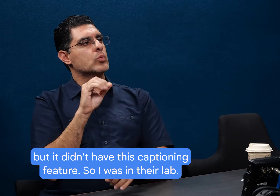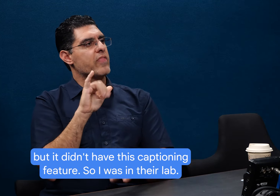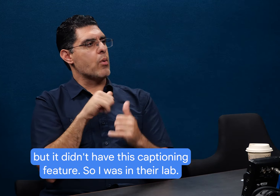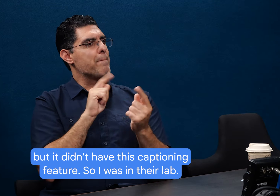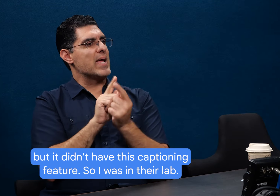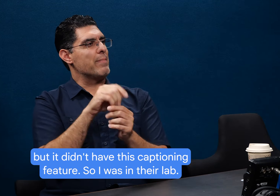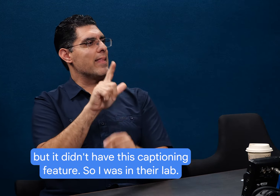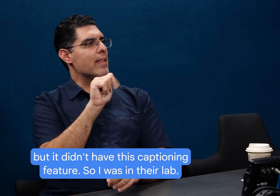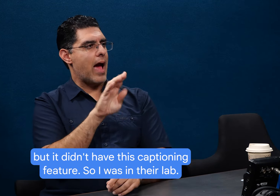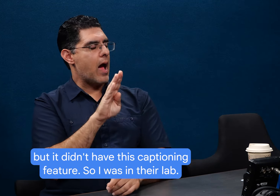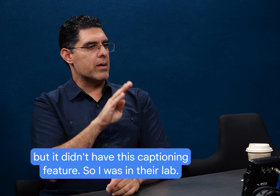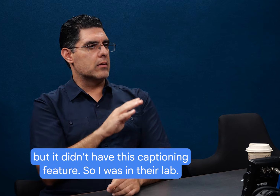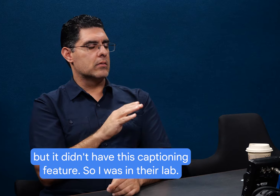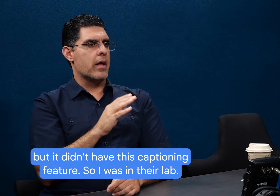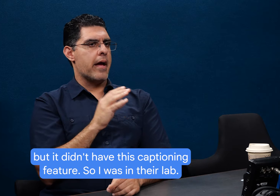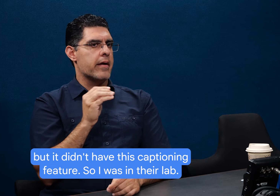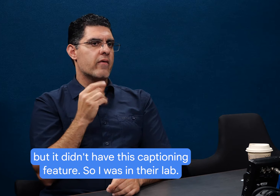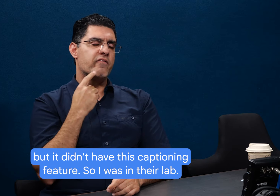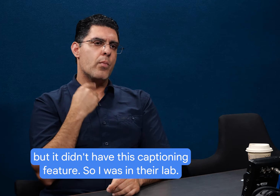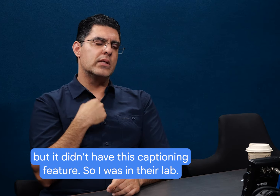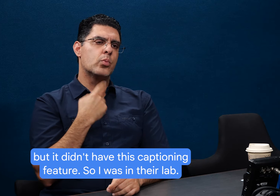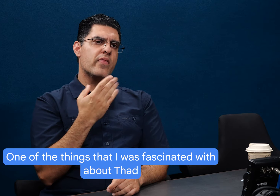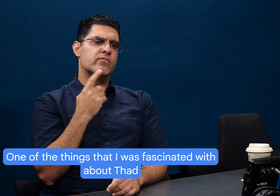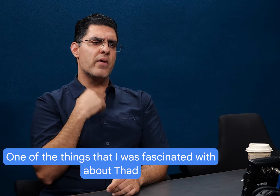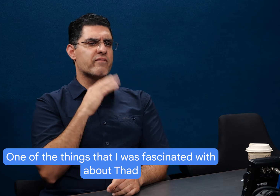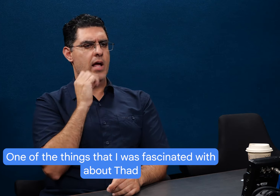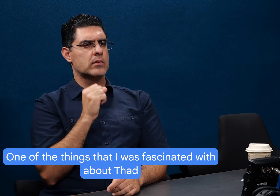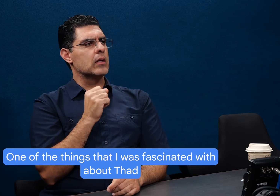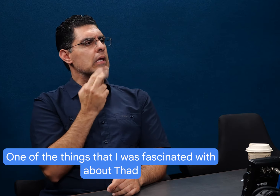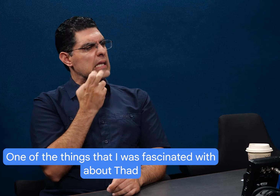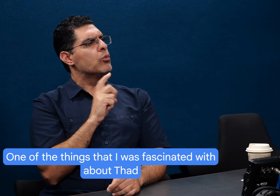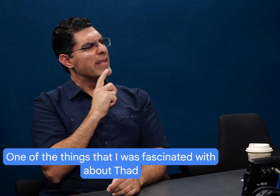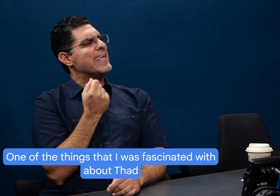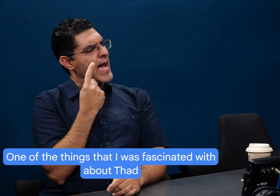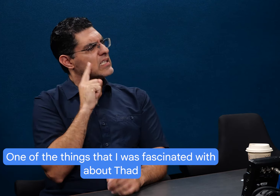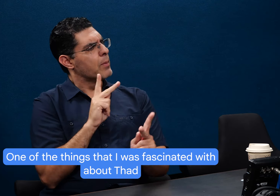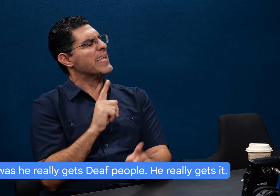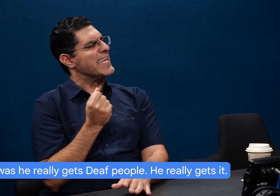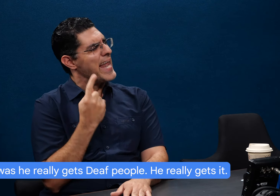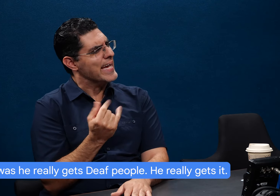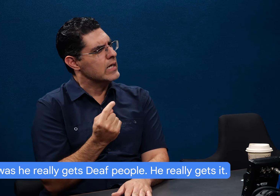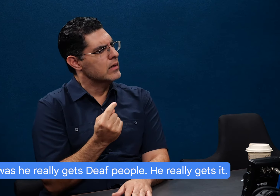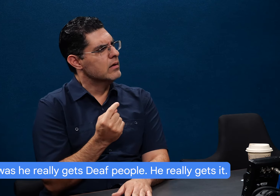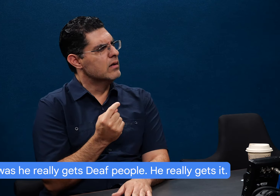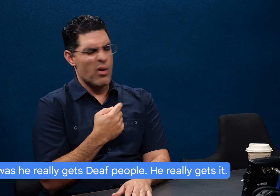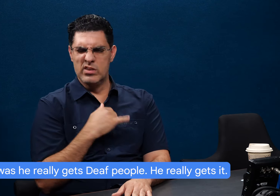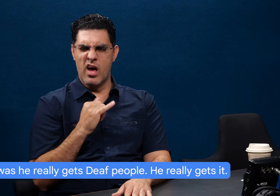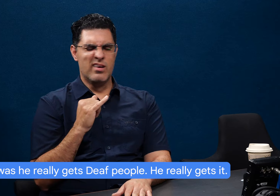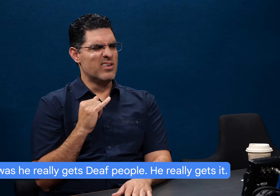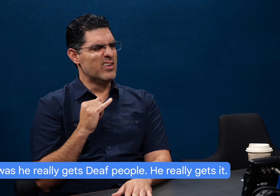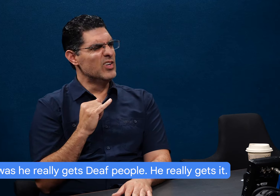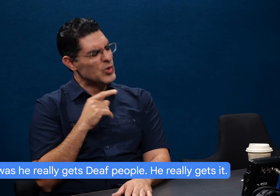captioning feature. So I was in their lab. And one of the things I was fascinated with about Thad was